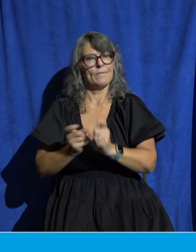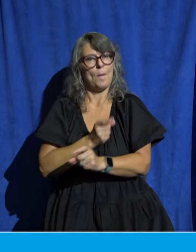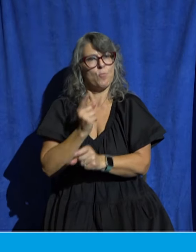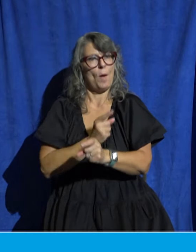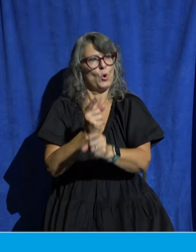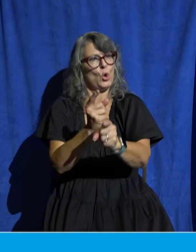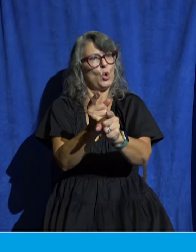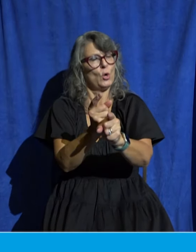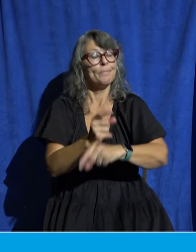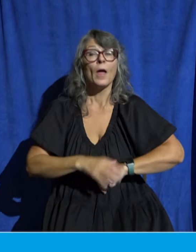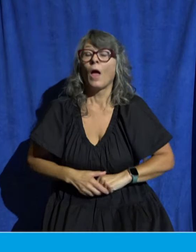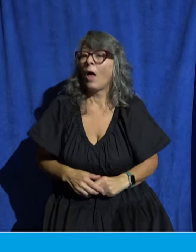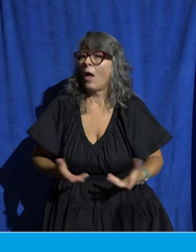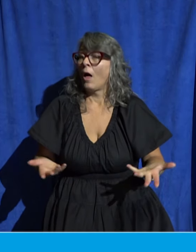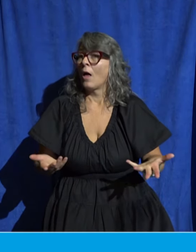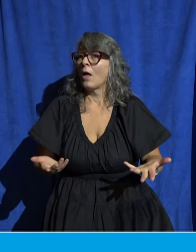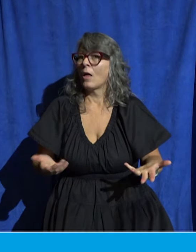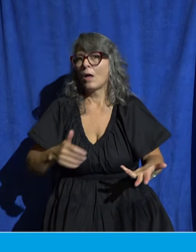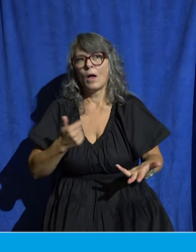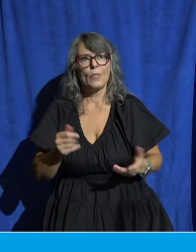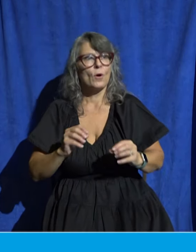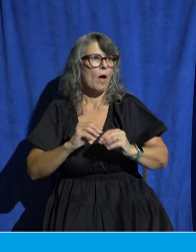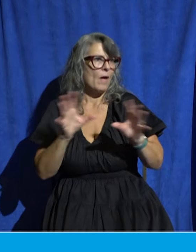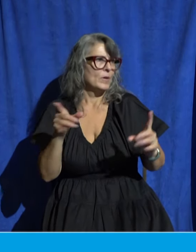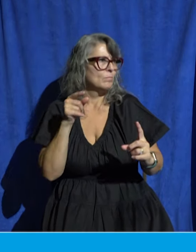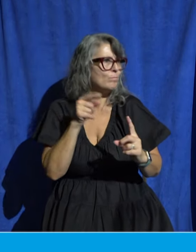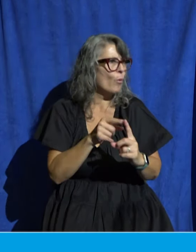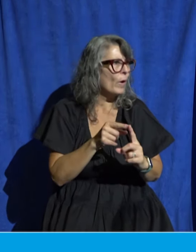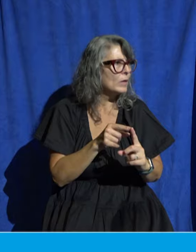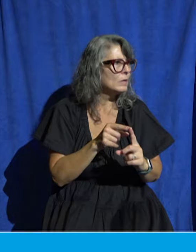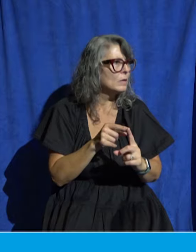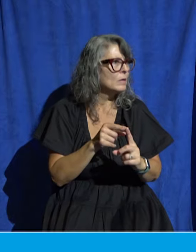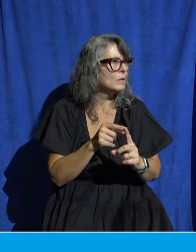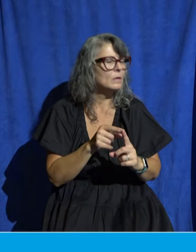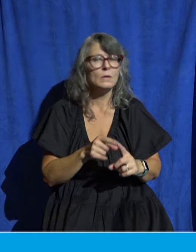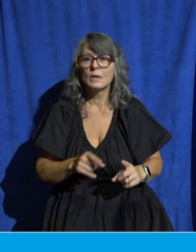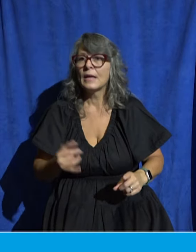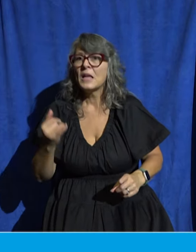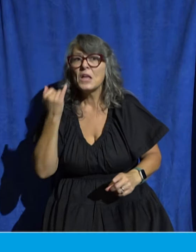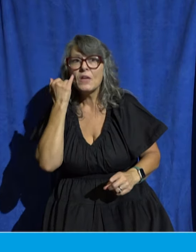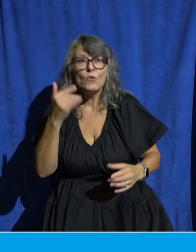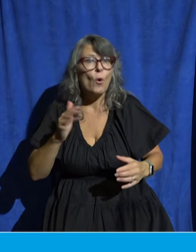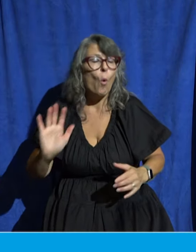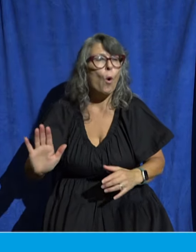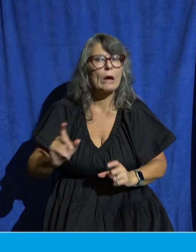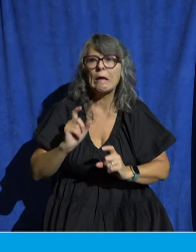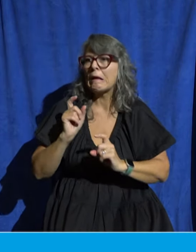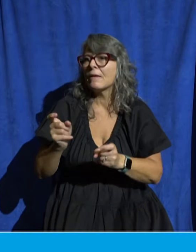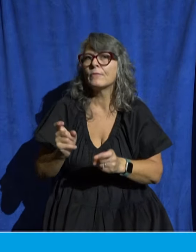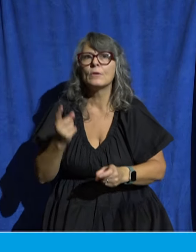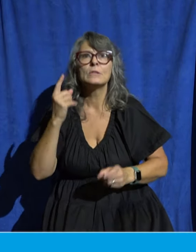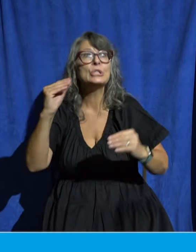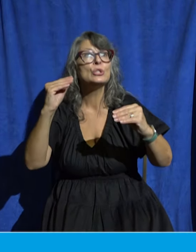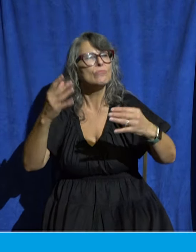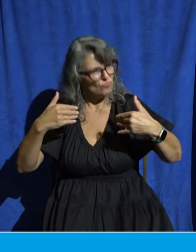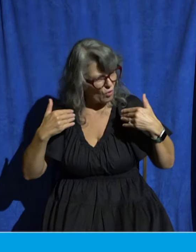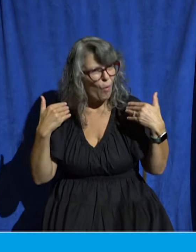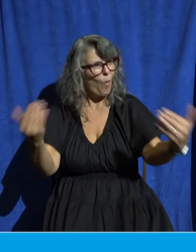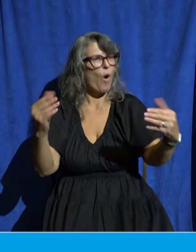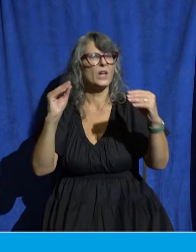to make what should be an obvious point. He says if you're gifted to teach then teach. If you're gifted to exhort then exhort. which means offering